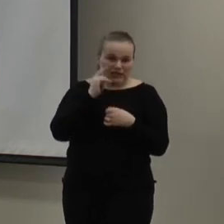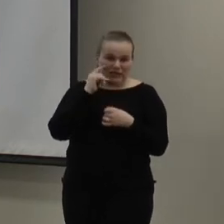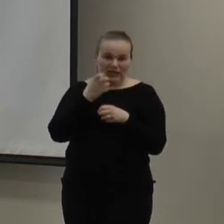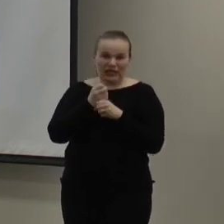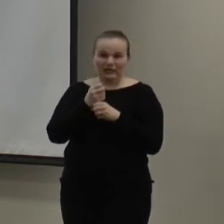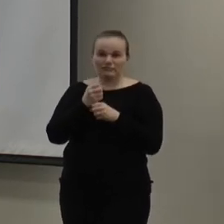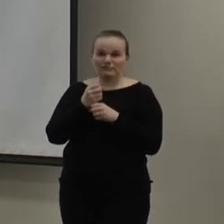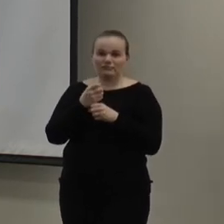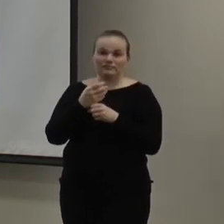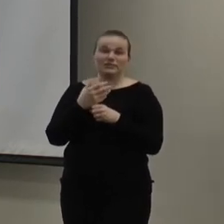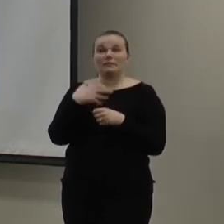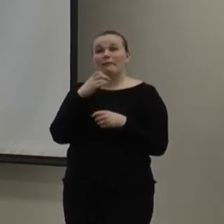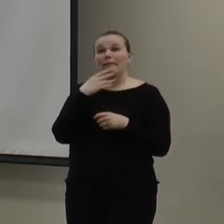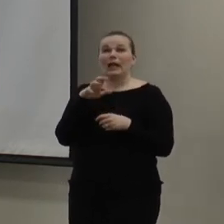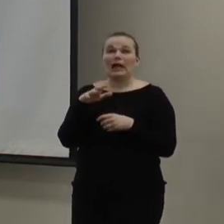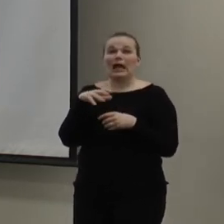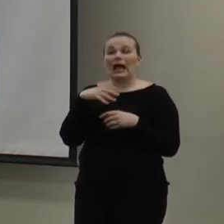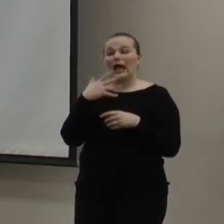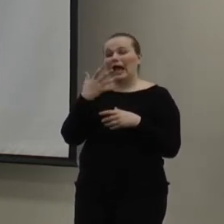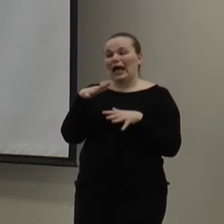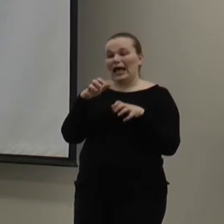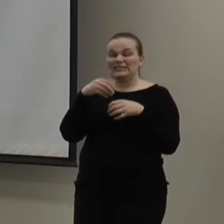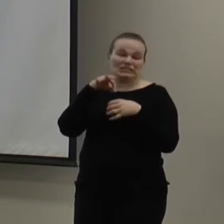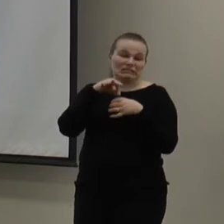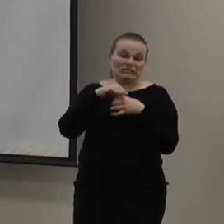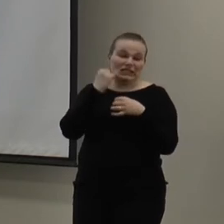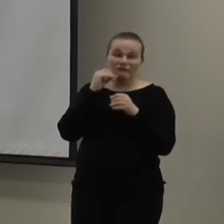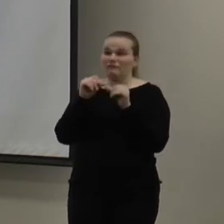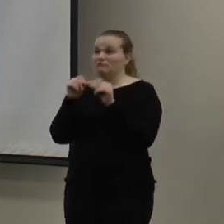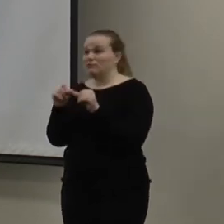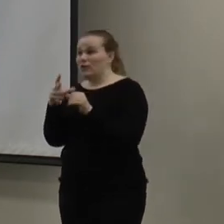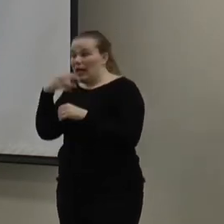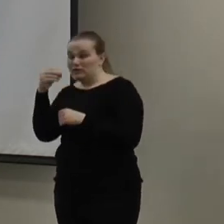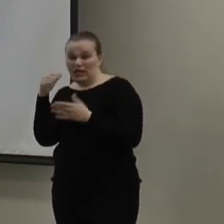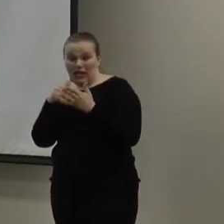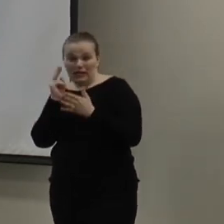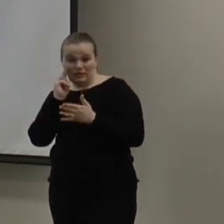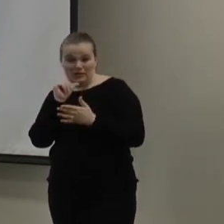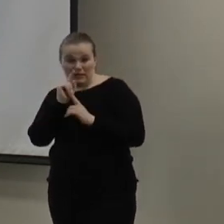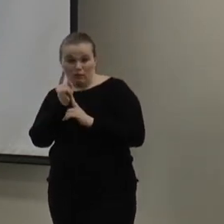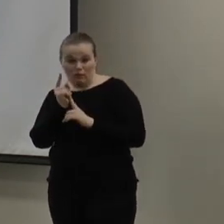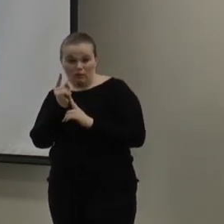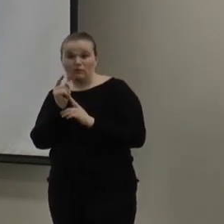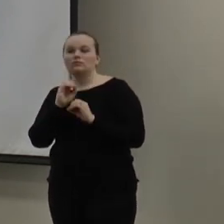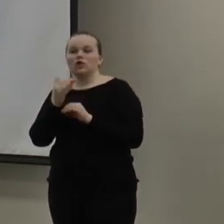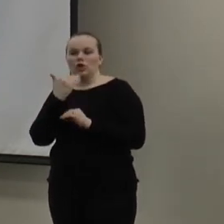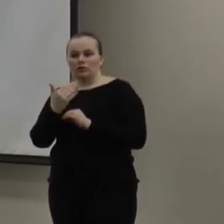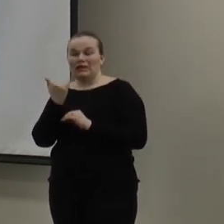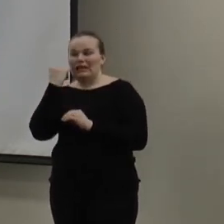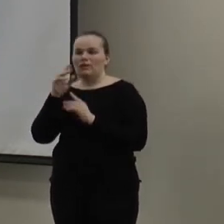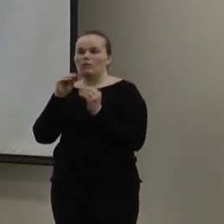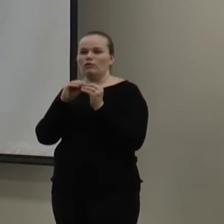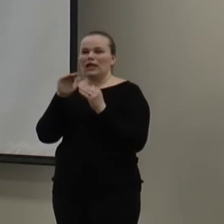iced tea, and then come back out and make sure that it hasn't moved. If it hasn't moved, you're in the clear, no water leaks. But if it has moved,